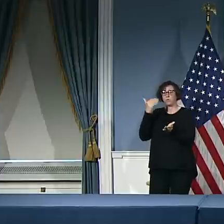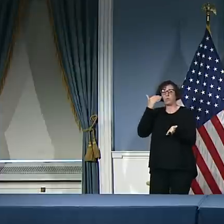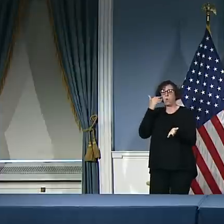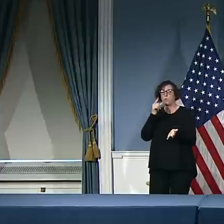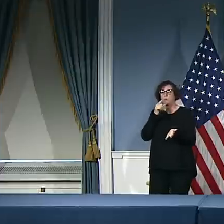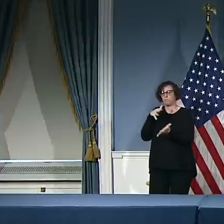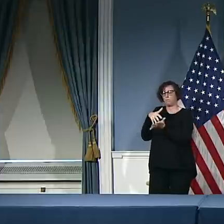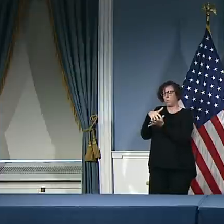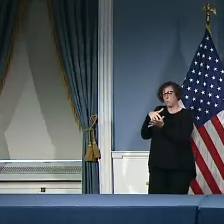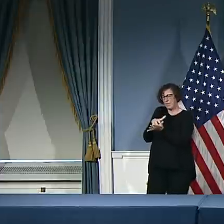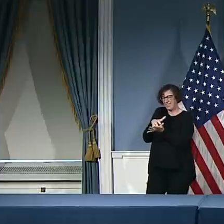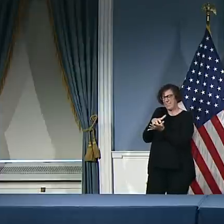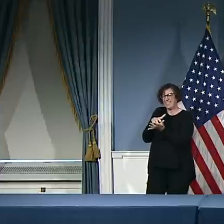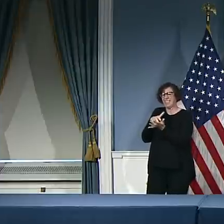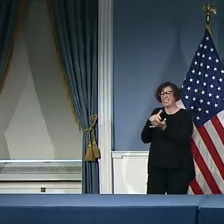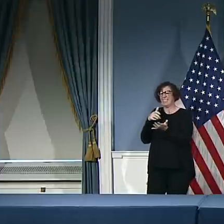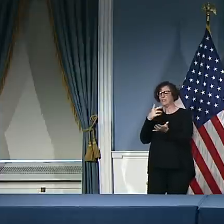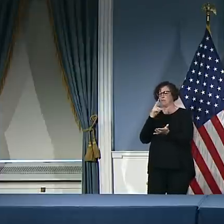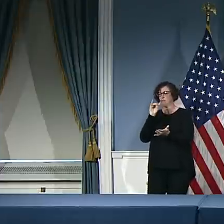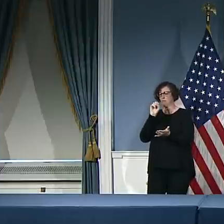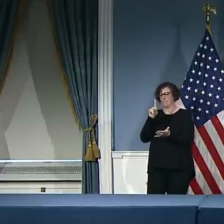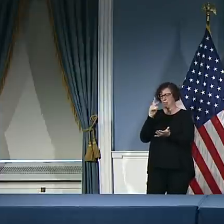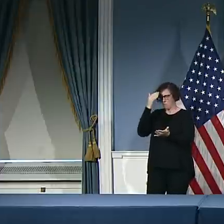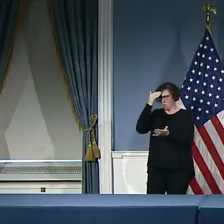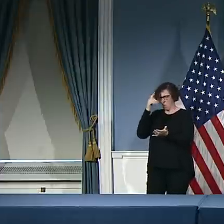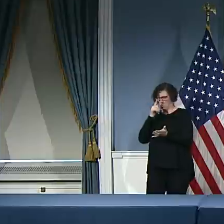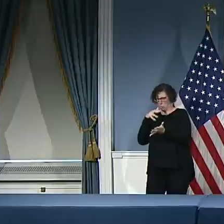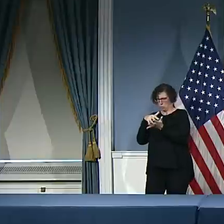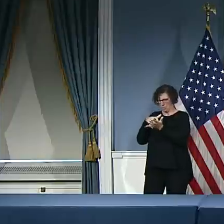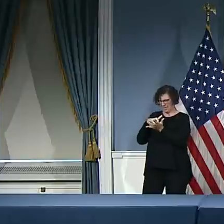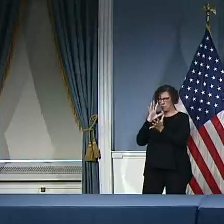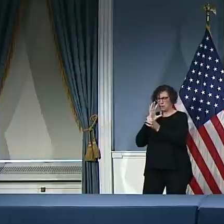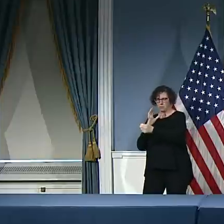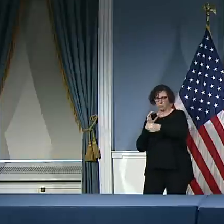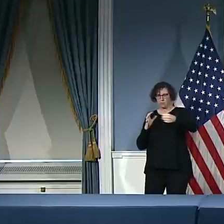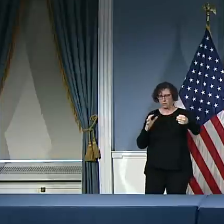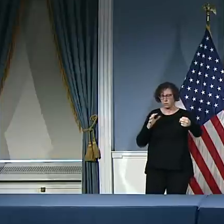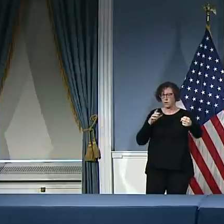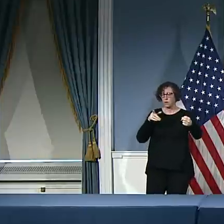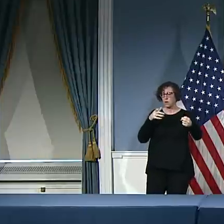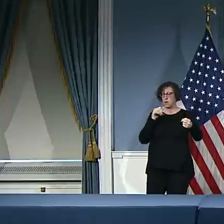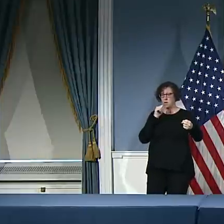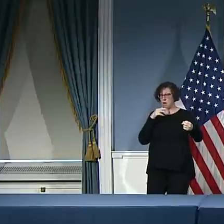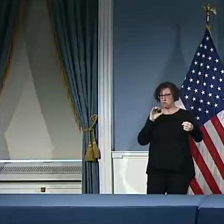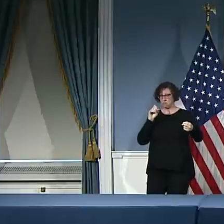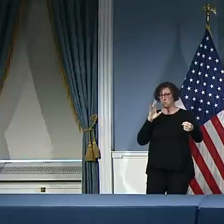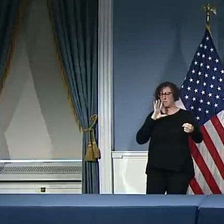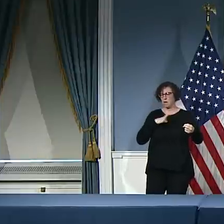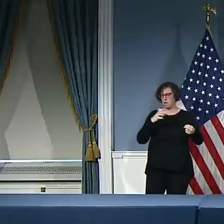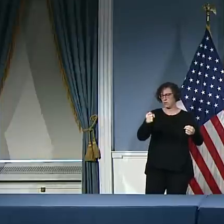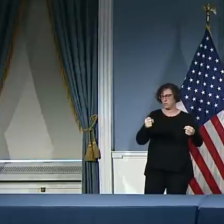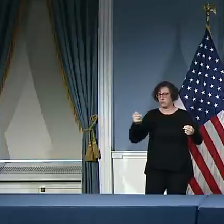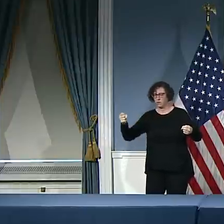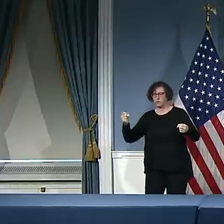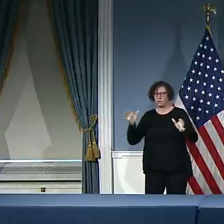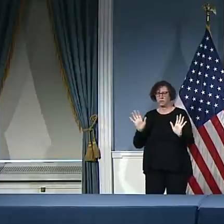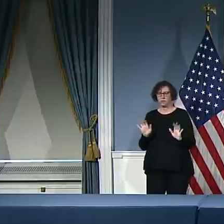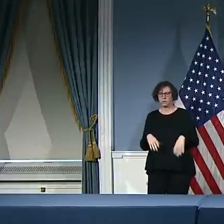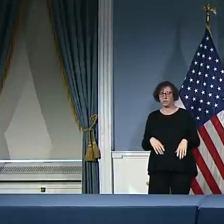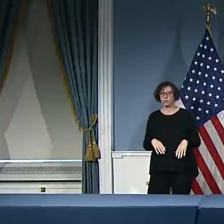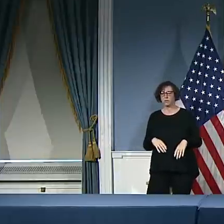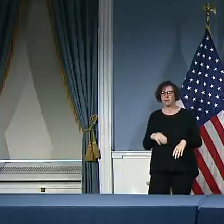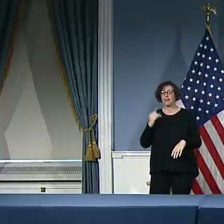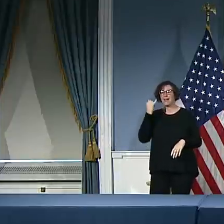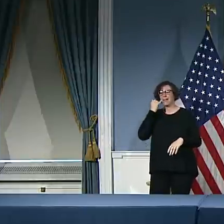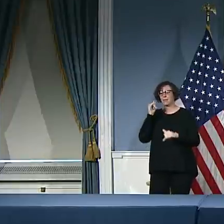people can deteriorate in a matter of hours and anyone who gets sick we are able to swiftly reach them and take them to one of